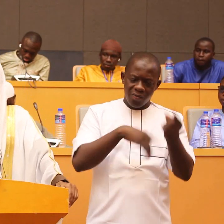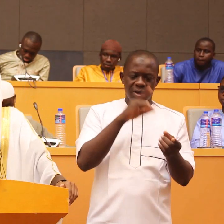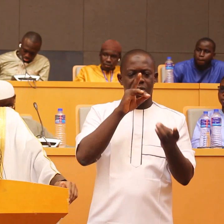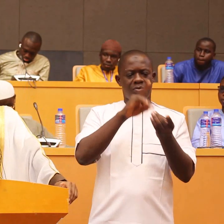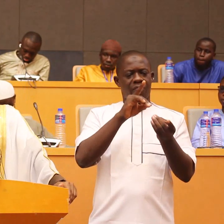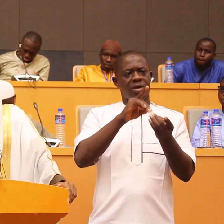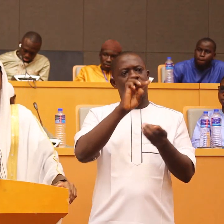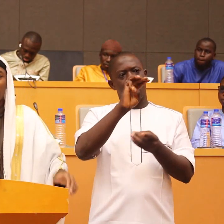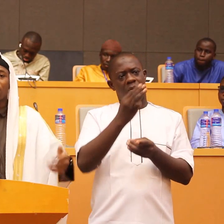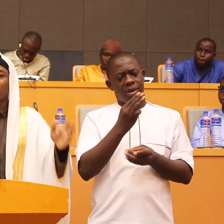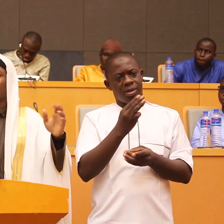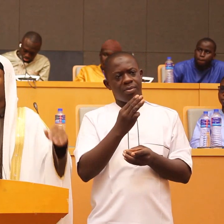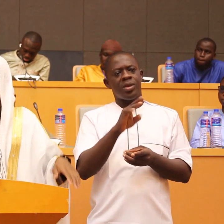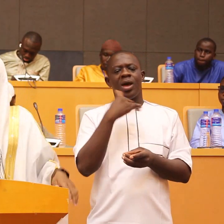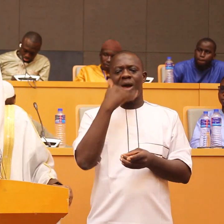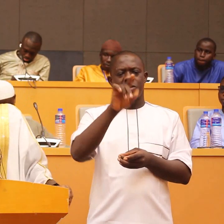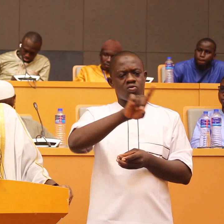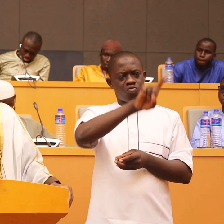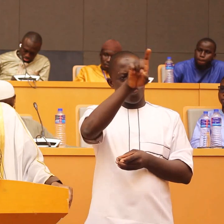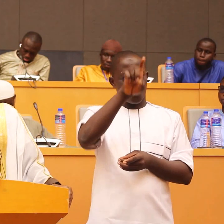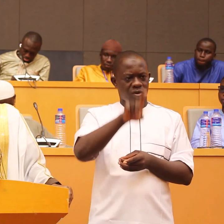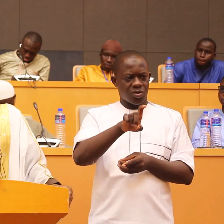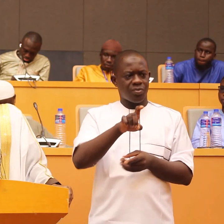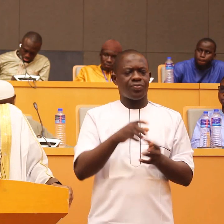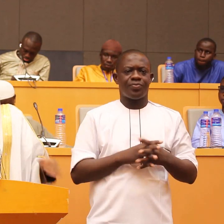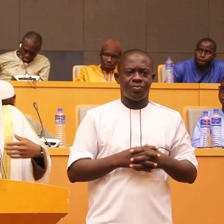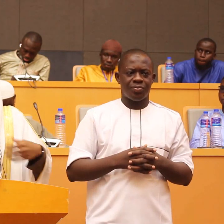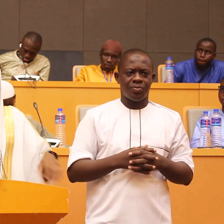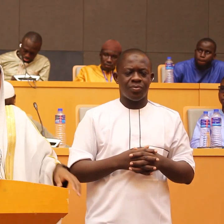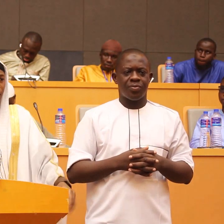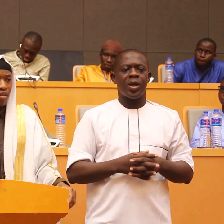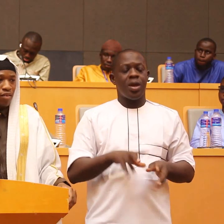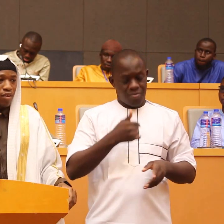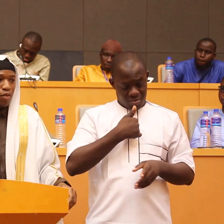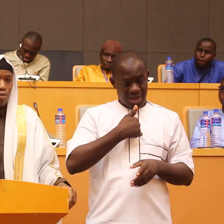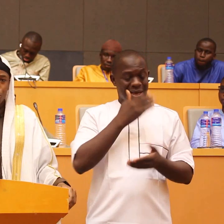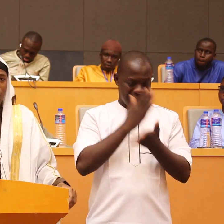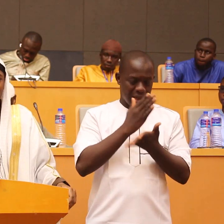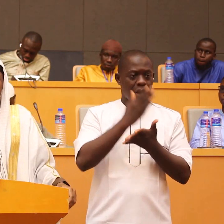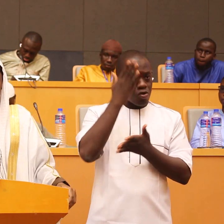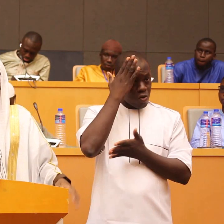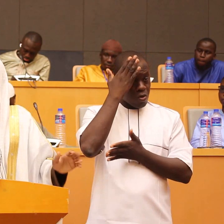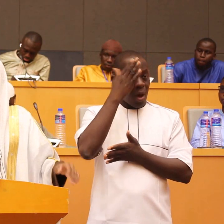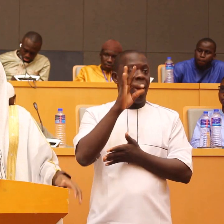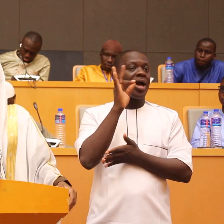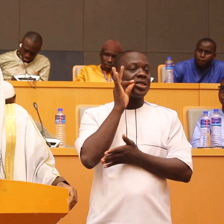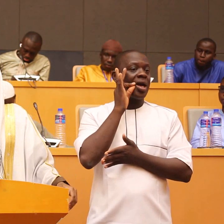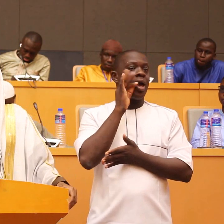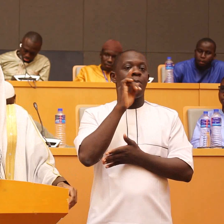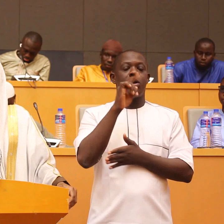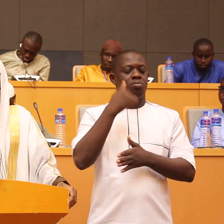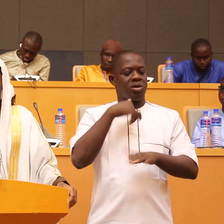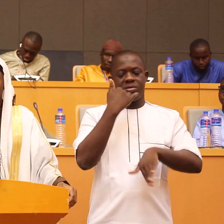sallallahu alayhi was asked a question I know the answer but I never give the answer